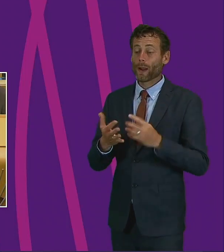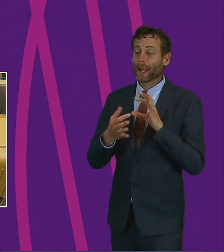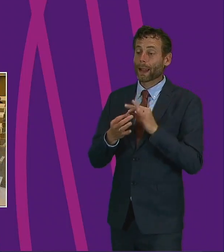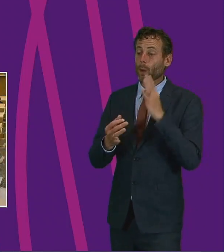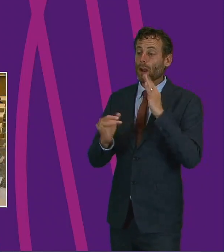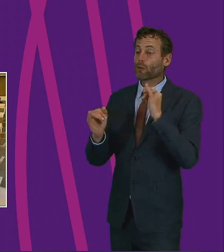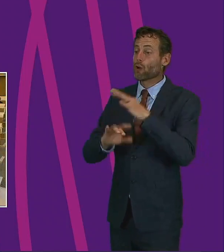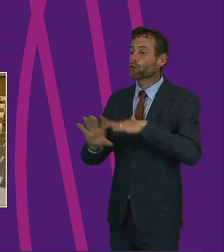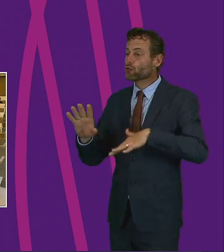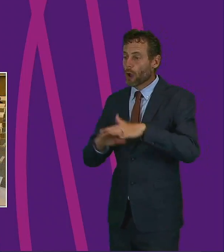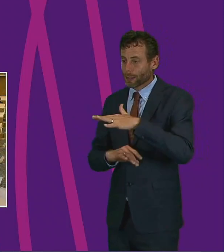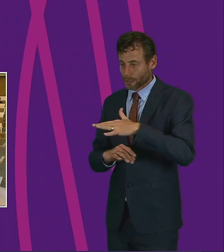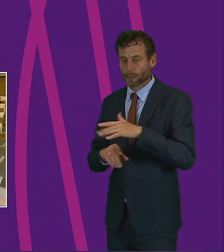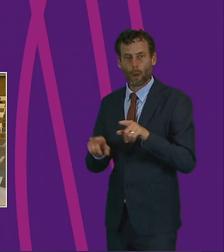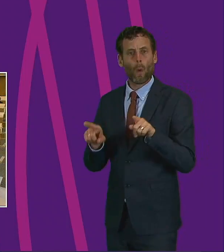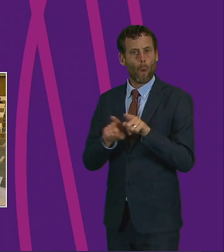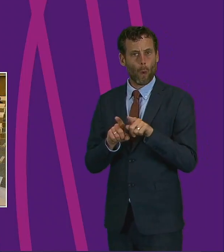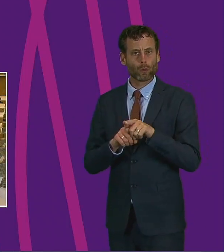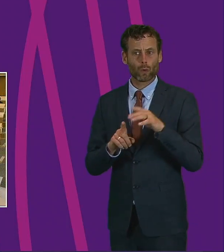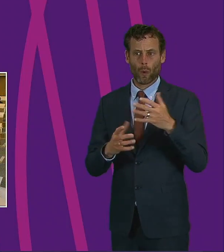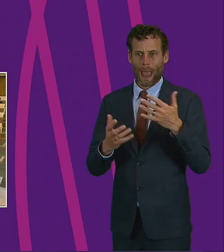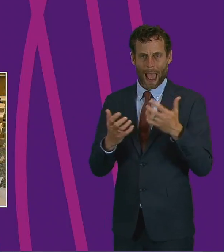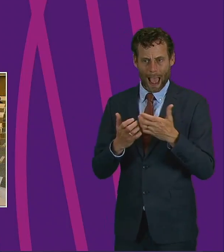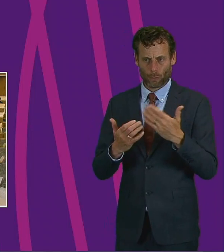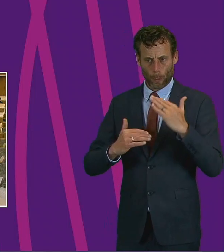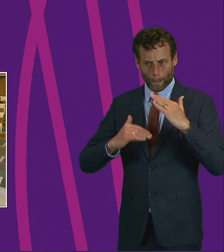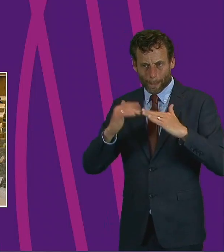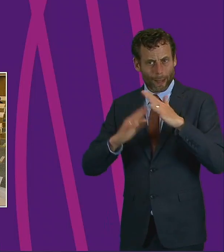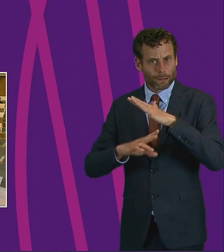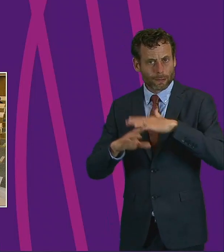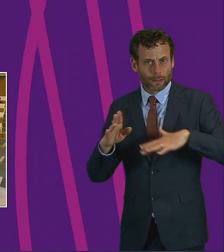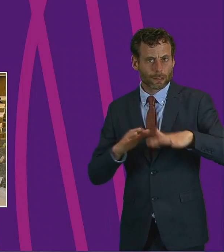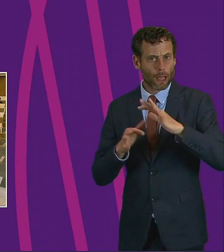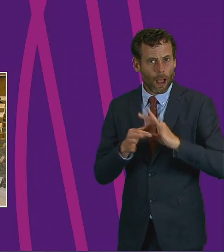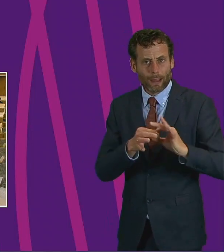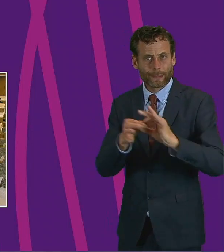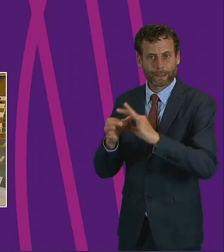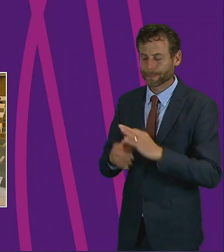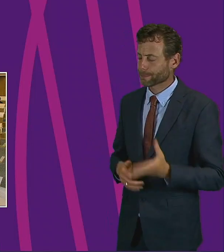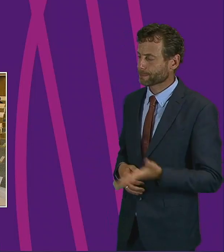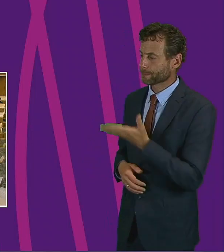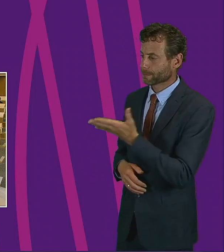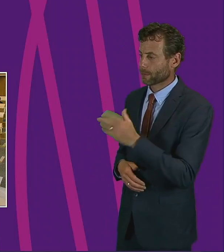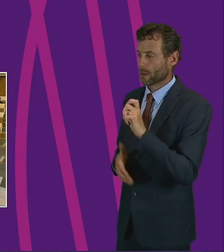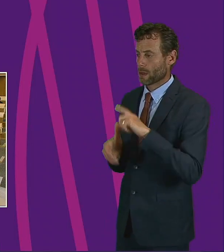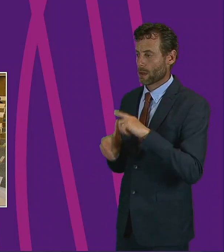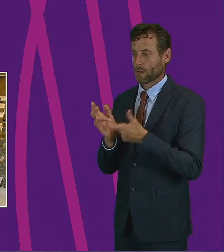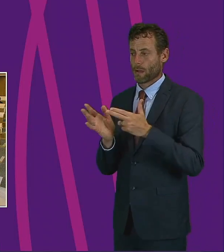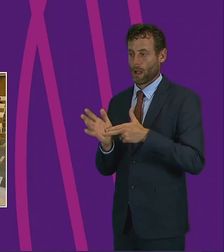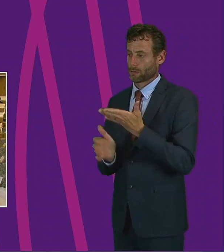Thank you. And I call Finlay Carson to be followed by Kenneth Gibson. Mr Carson, please.